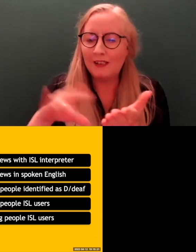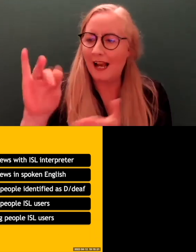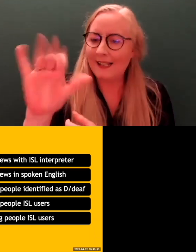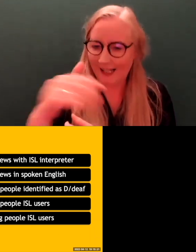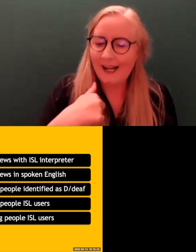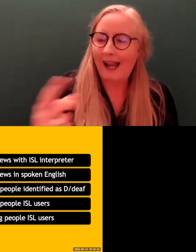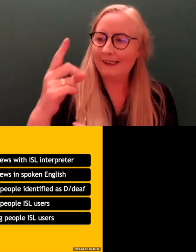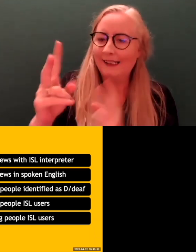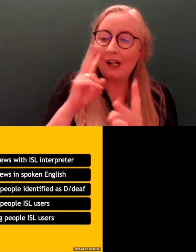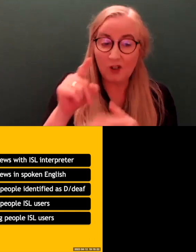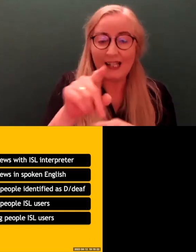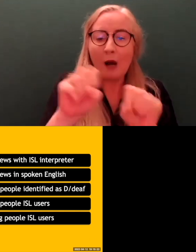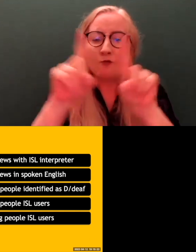So, that was the breakdown. So, it was quite a different group.